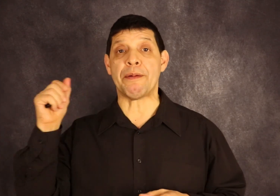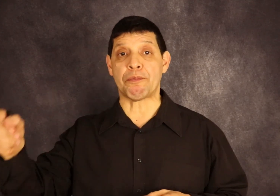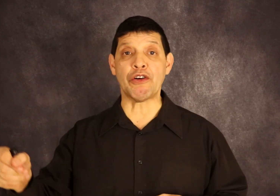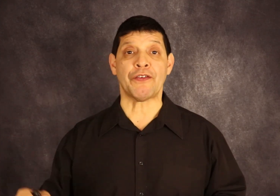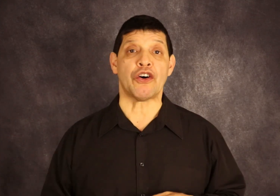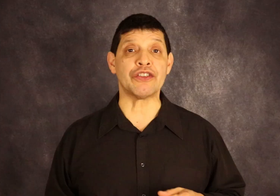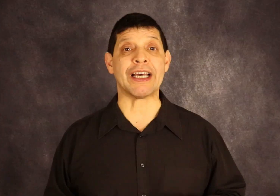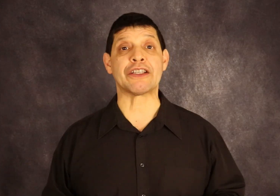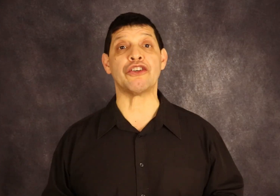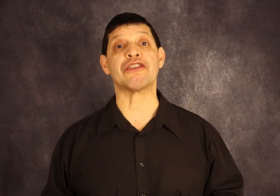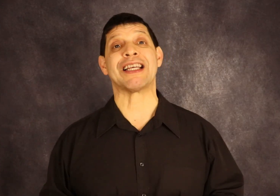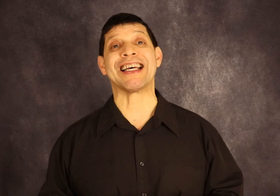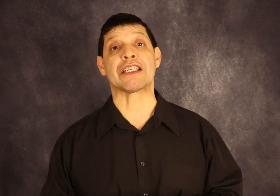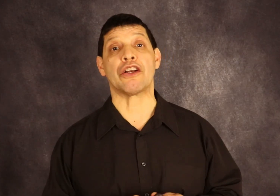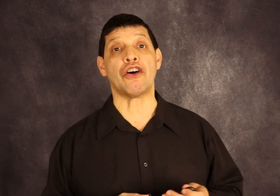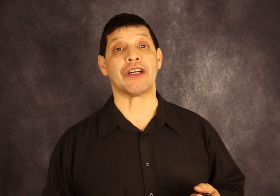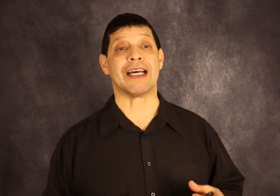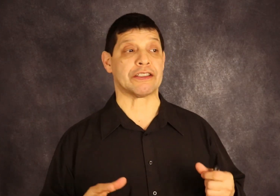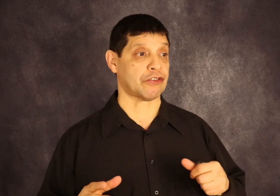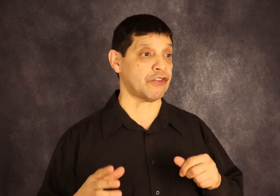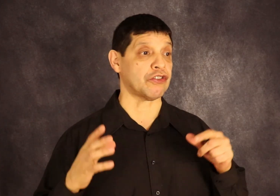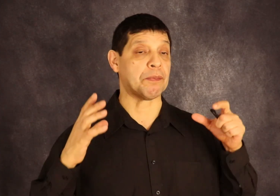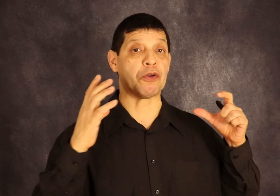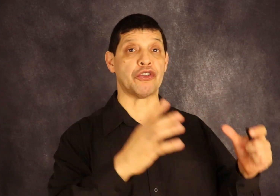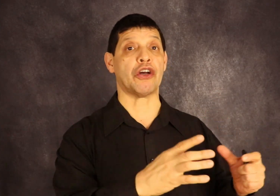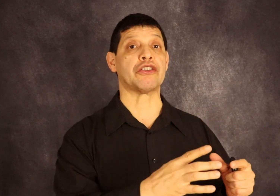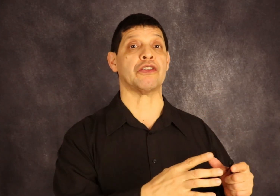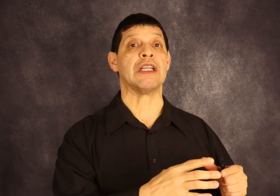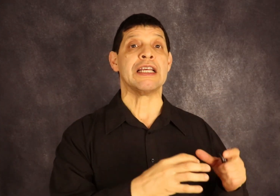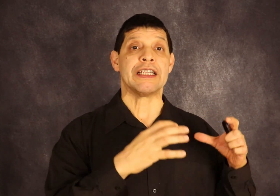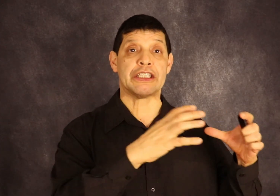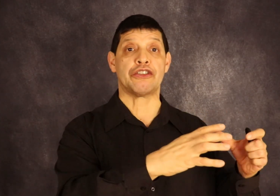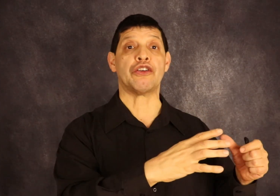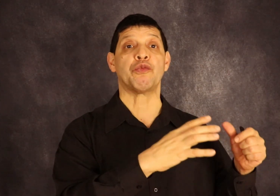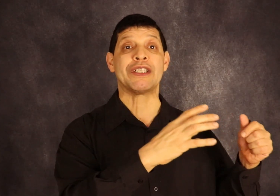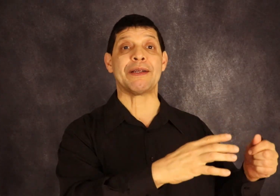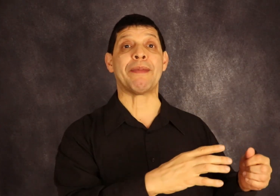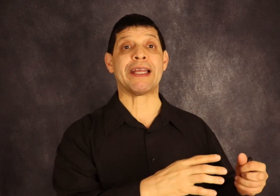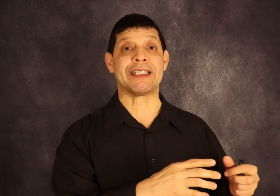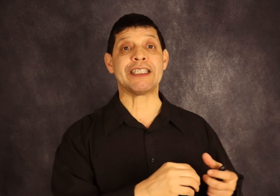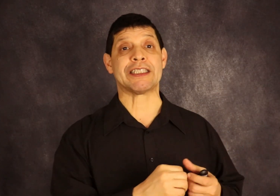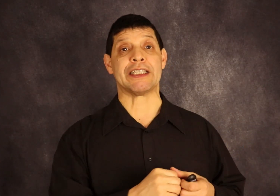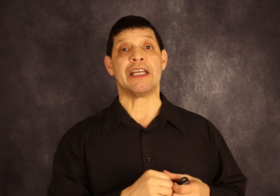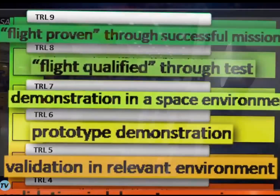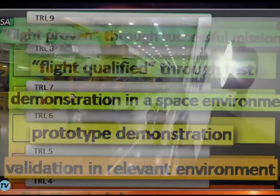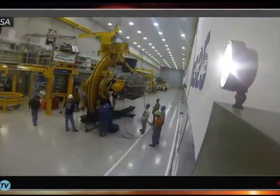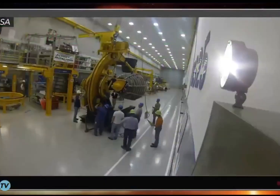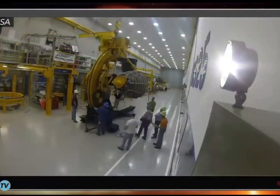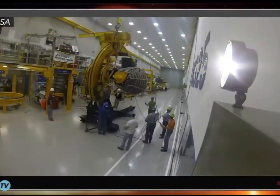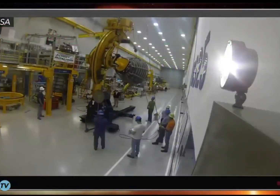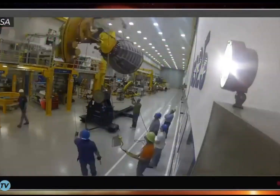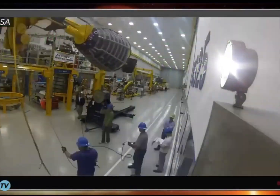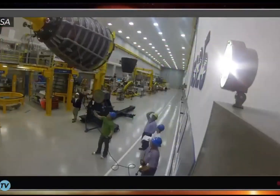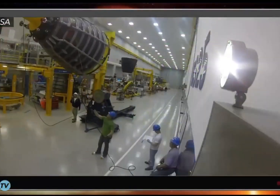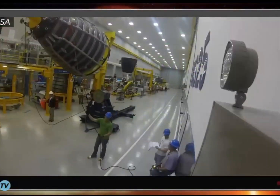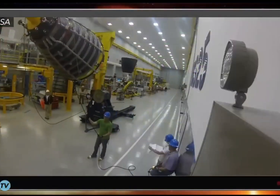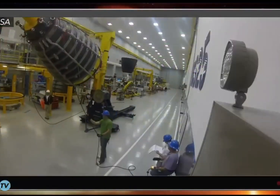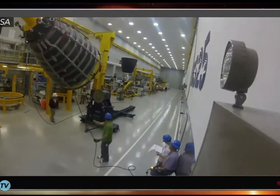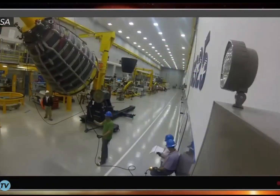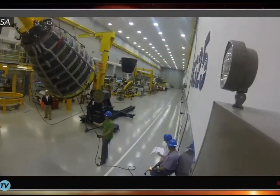approve all that cost as long as some of the production is done within my district. Costly was okay with NASA,